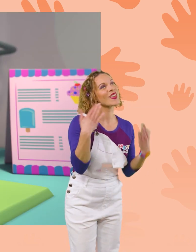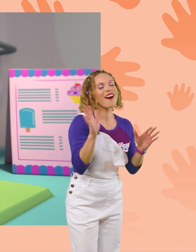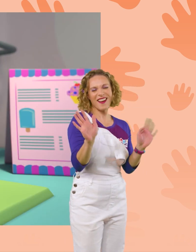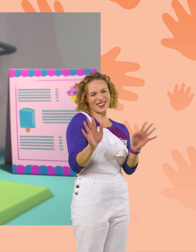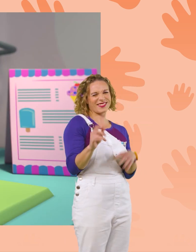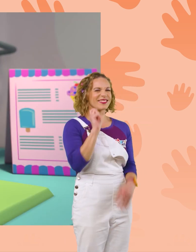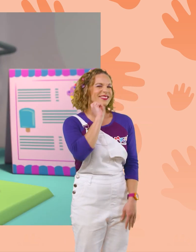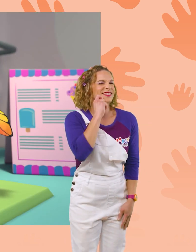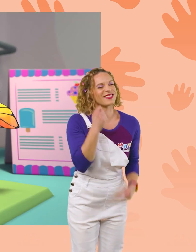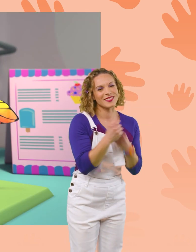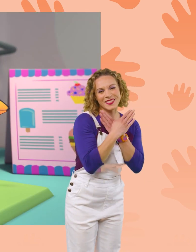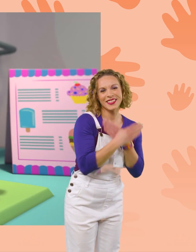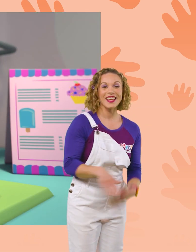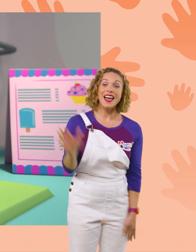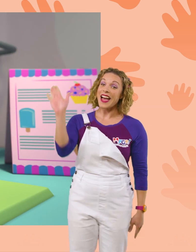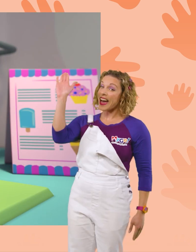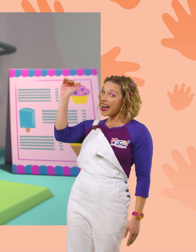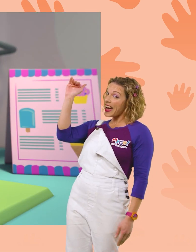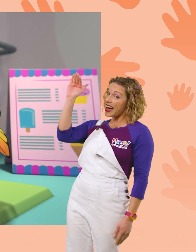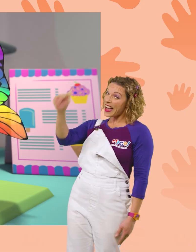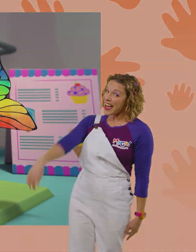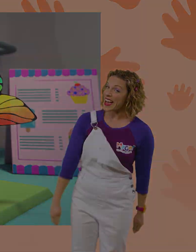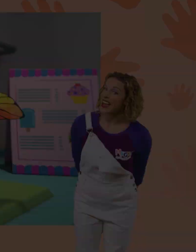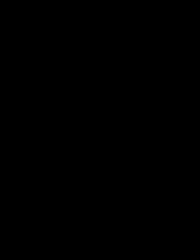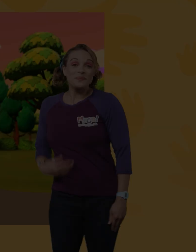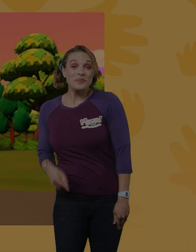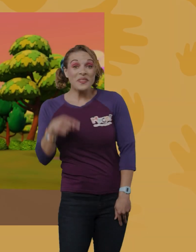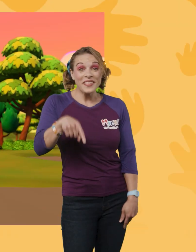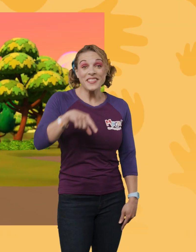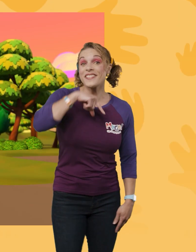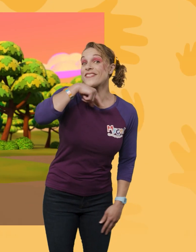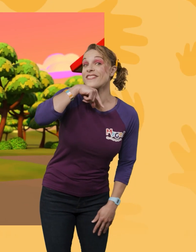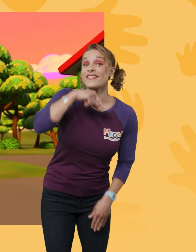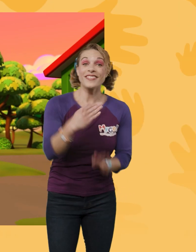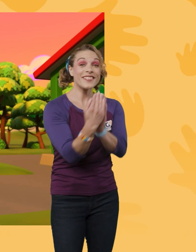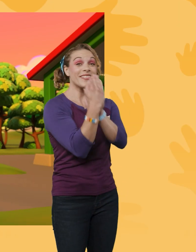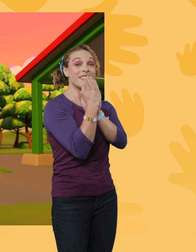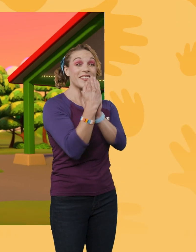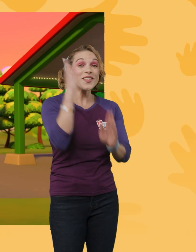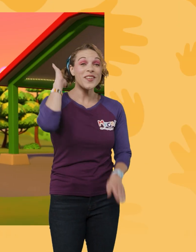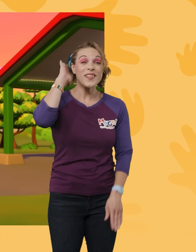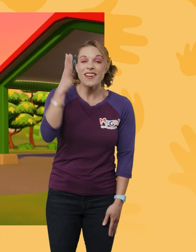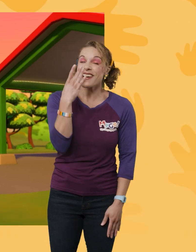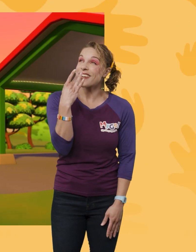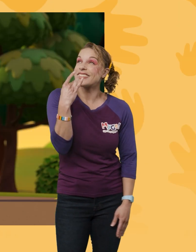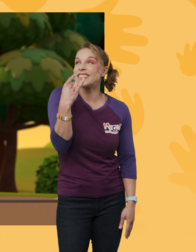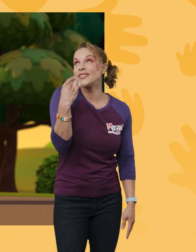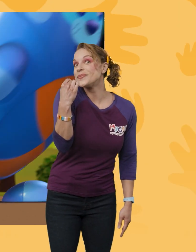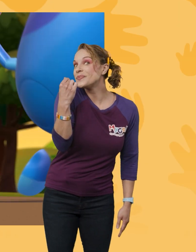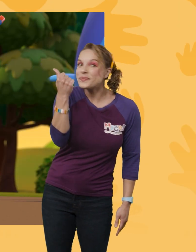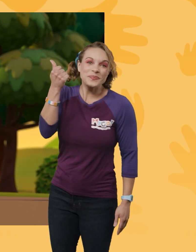Blippi! Bye-bye! Oh, these turkey sandwiches are going to be delicious!